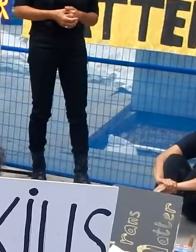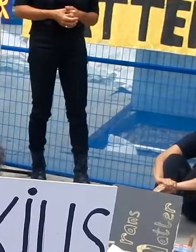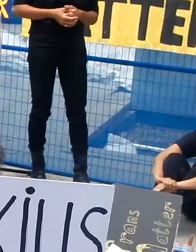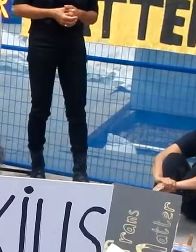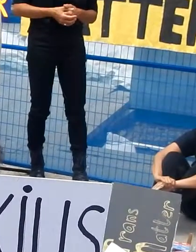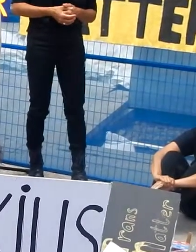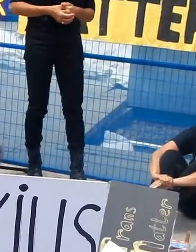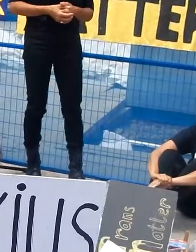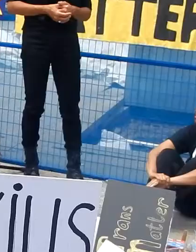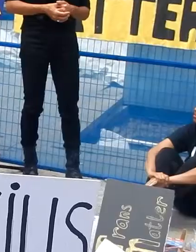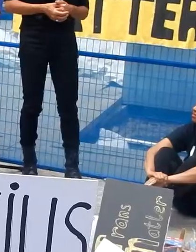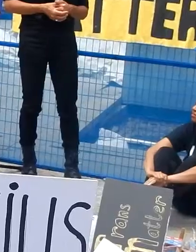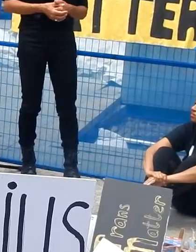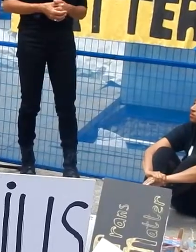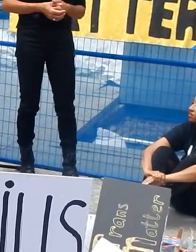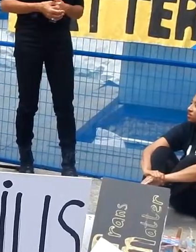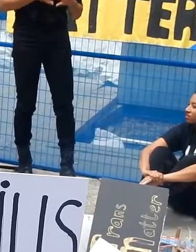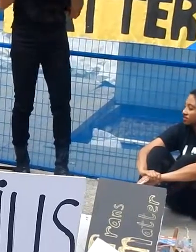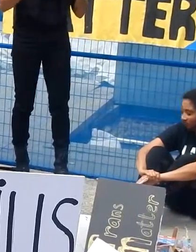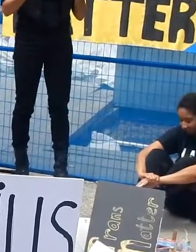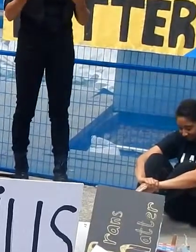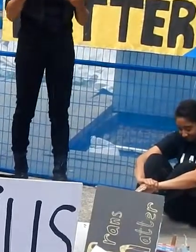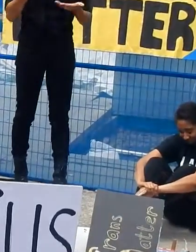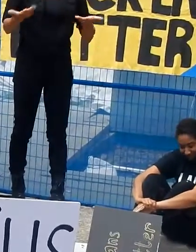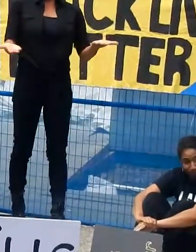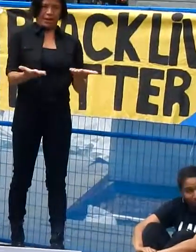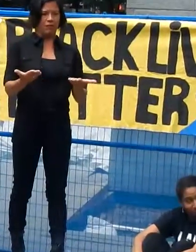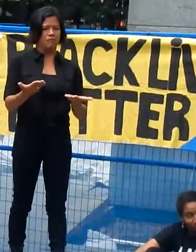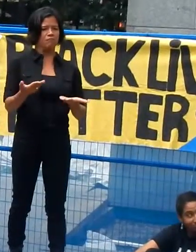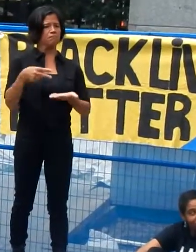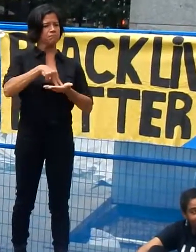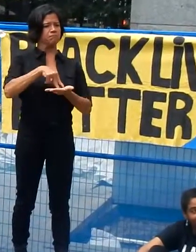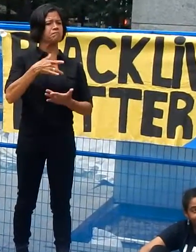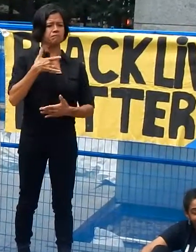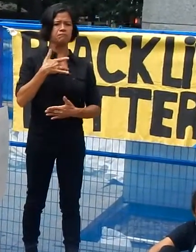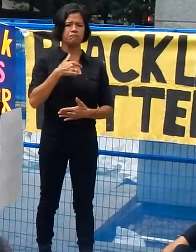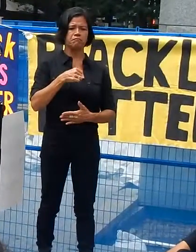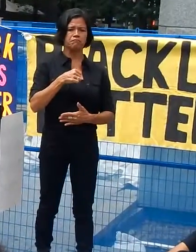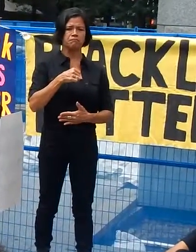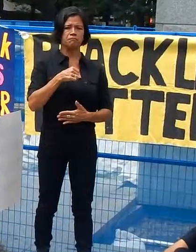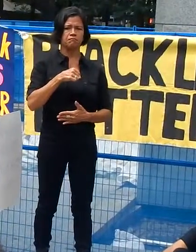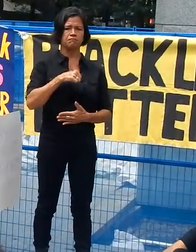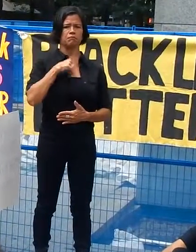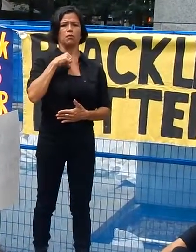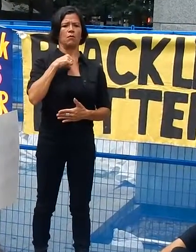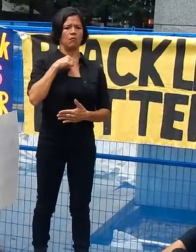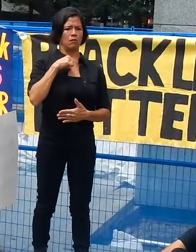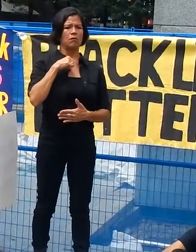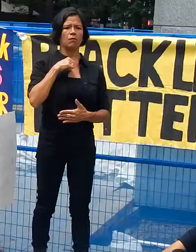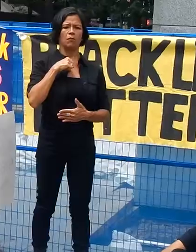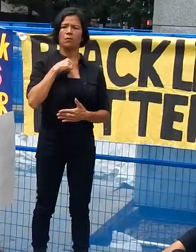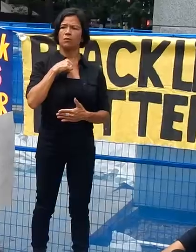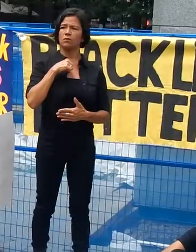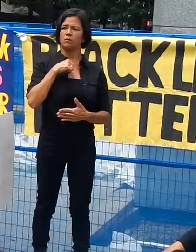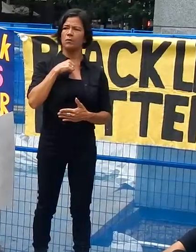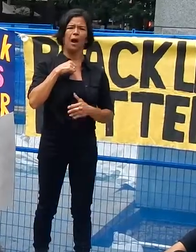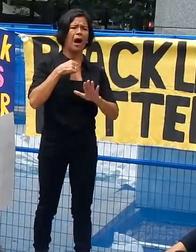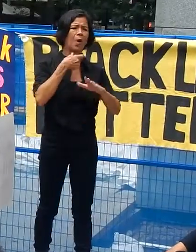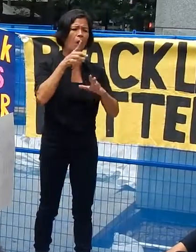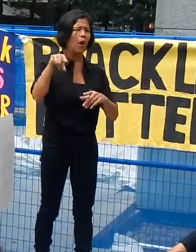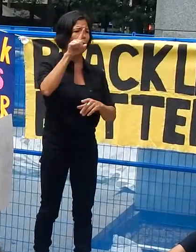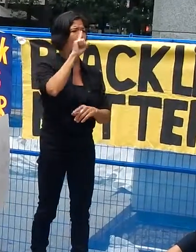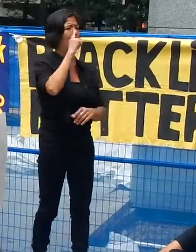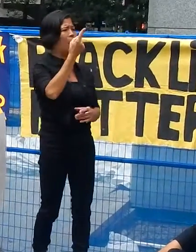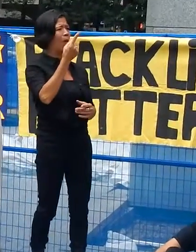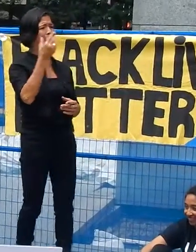I am standing here today very proud to what is happening today. Don't be bored with me. I